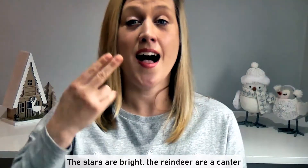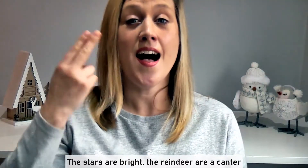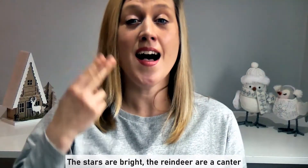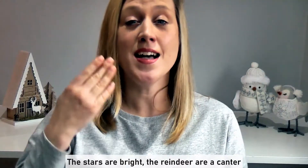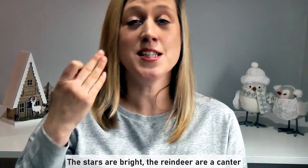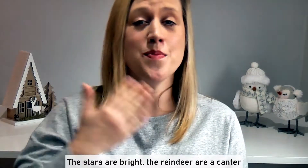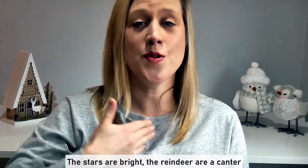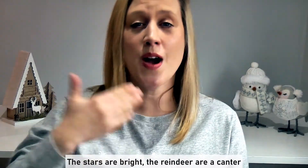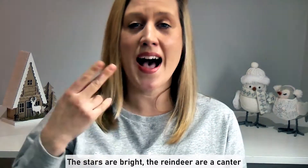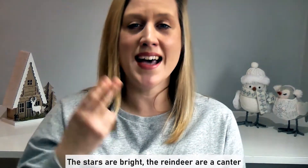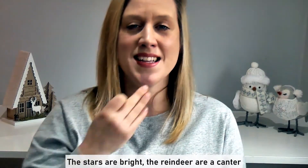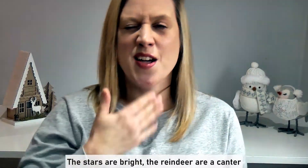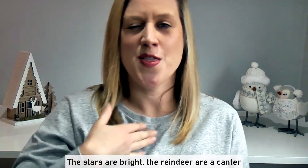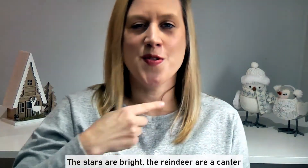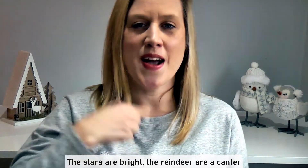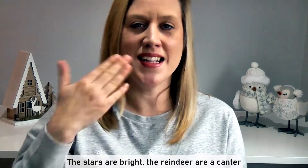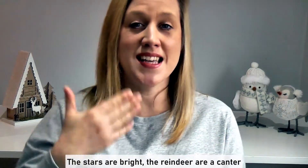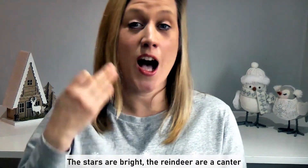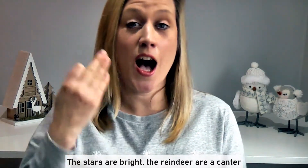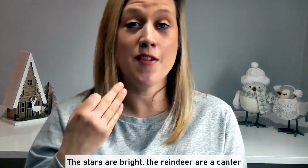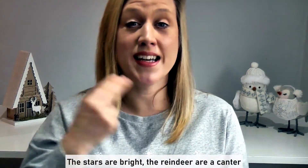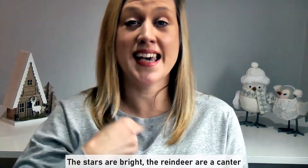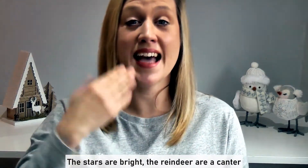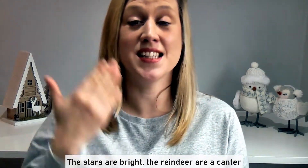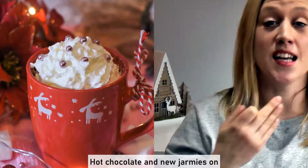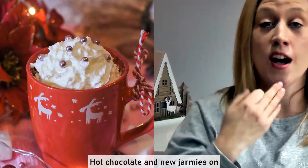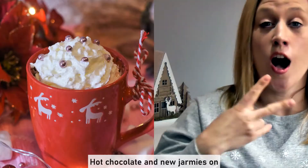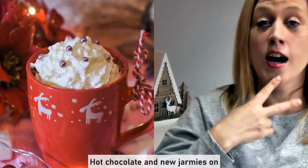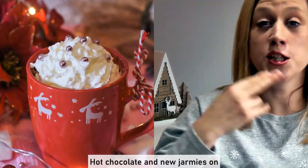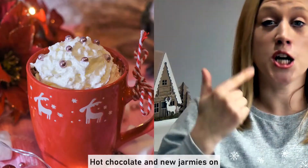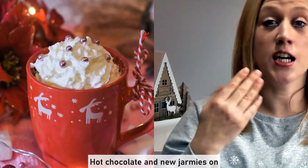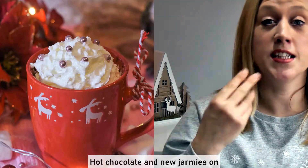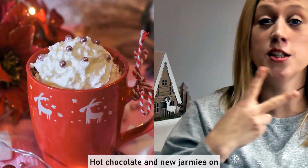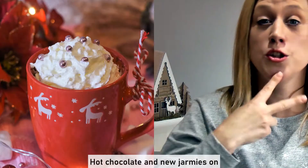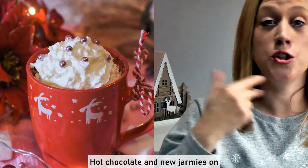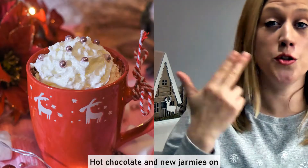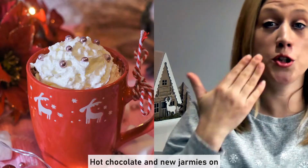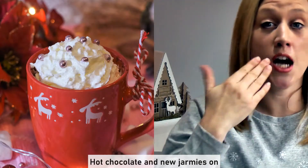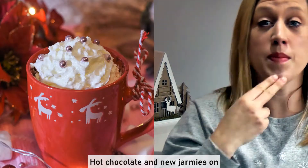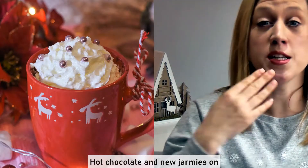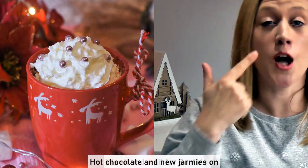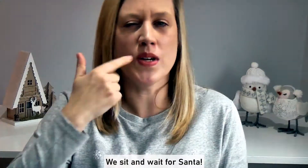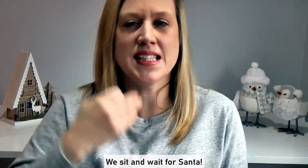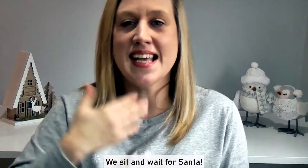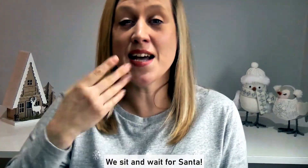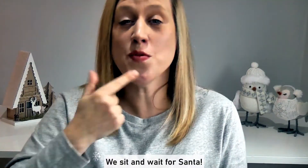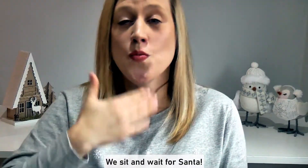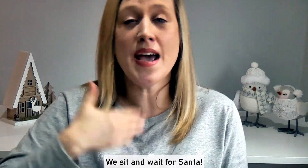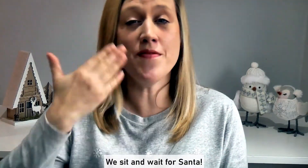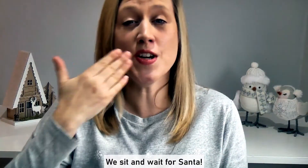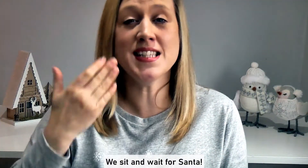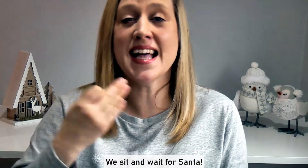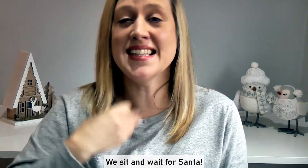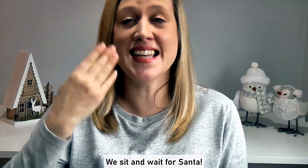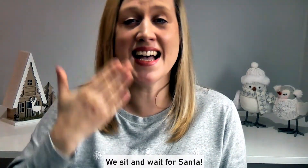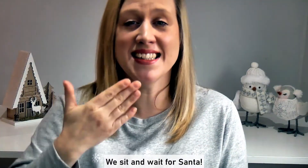stars are bright The reindeer are a canter Our chocolate and new john Is on we sit and wait for Santa